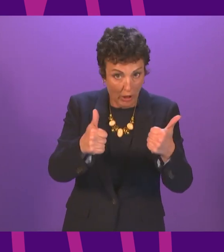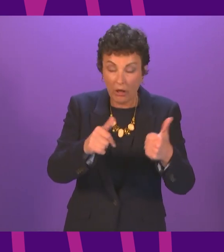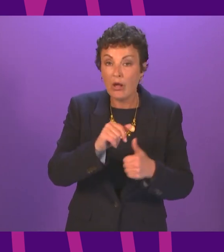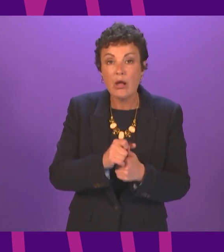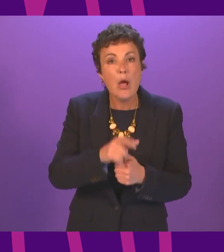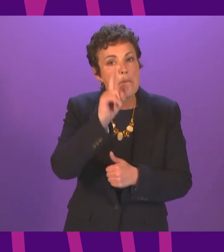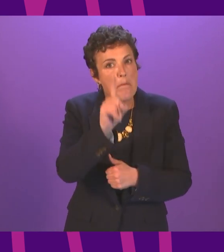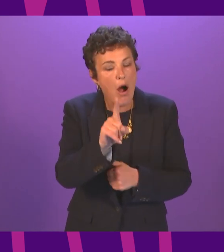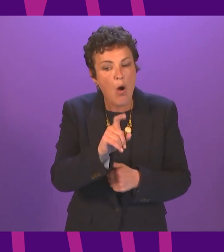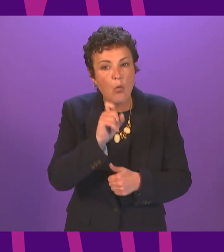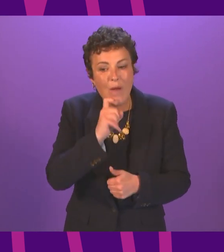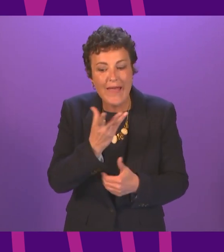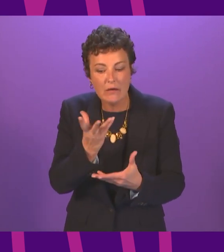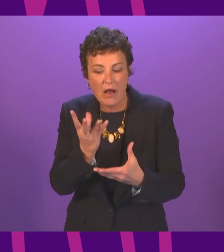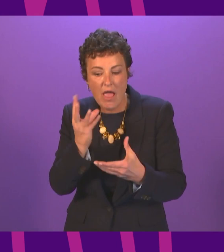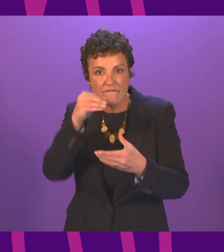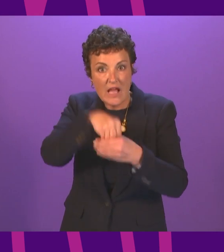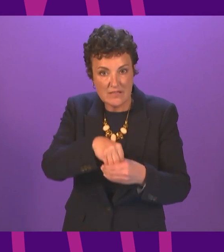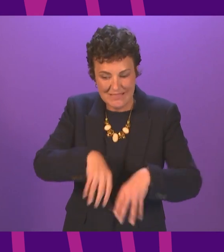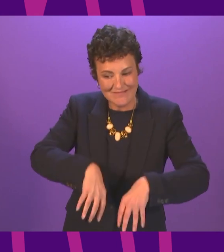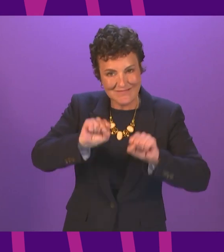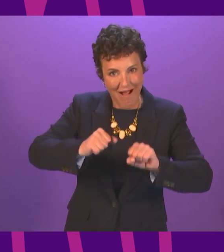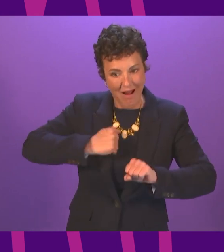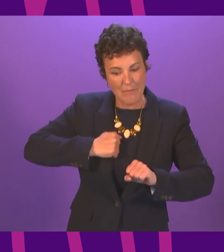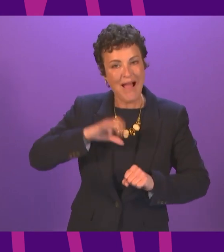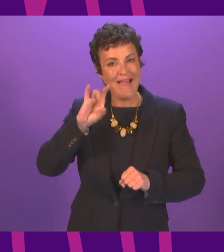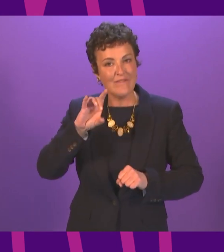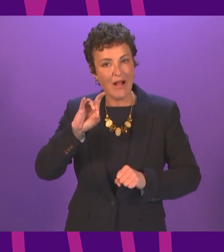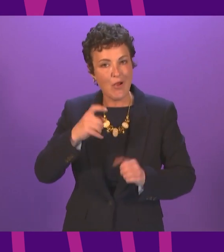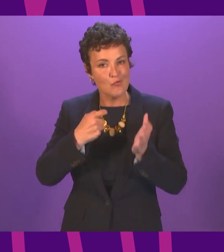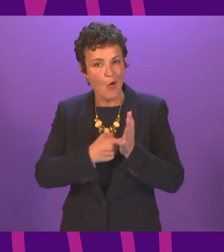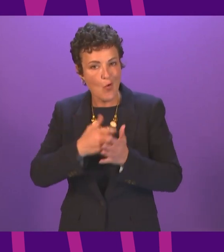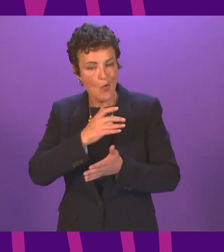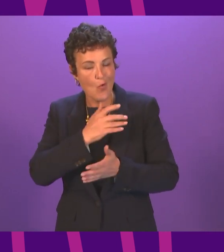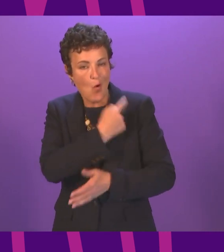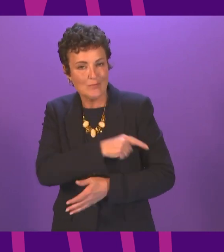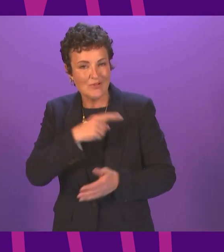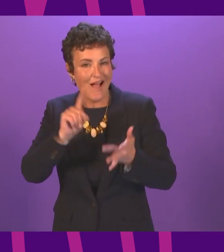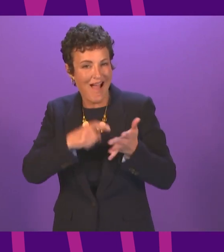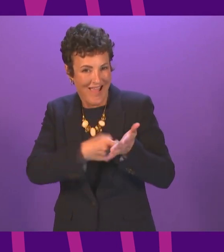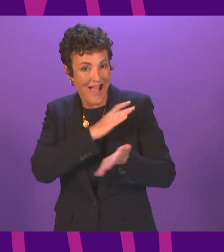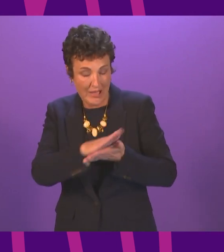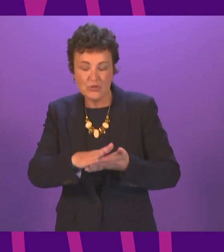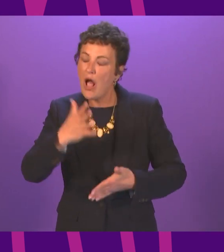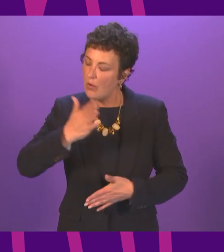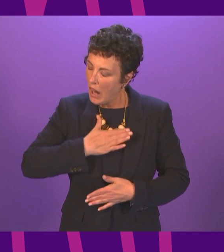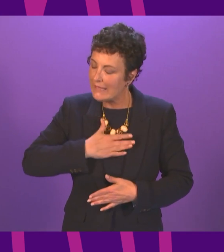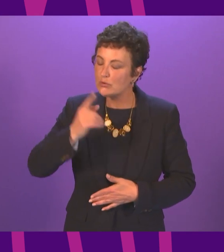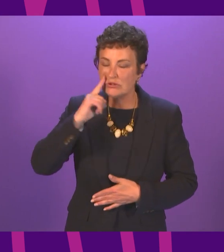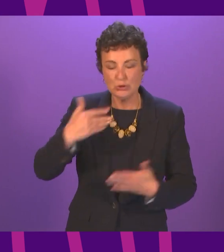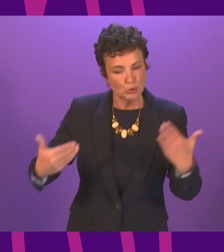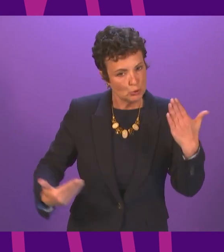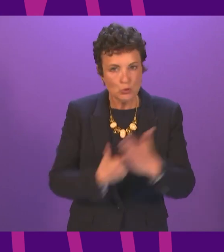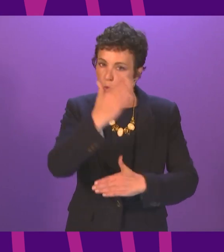more so when investment starts in my local hospital the IH I want to see a new built hospital and know that consideration